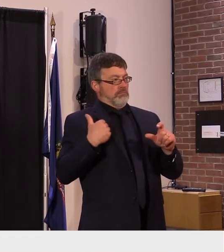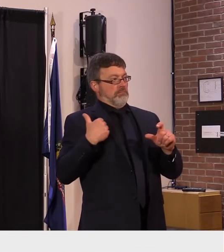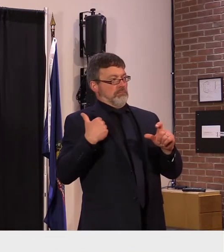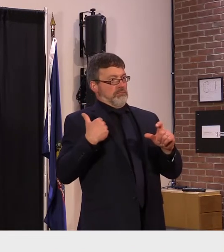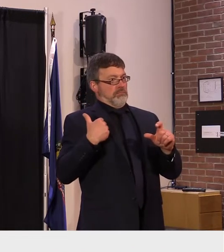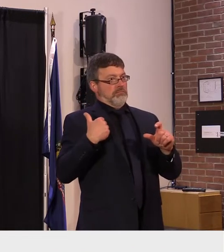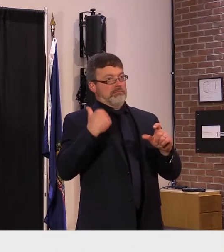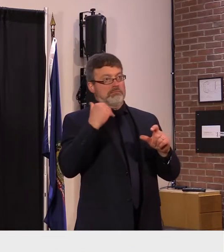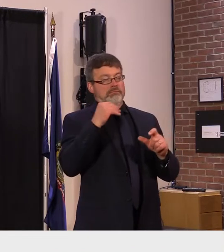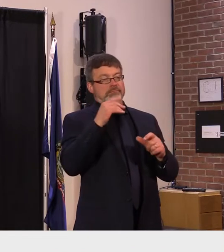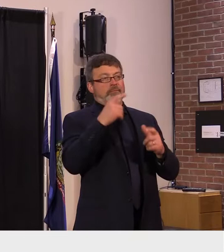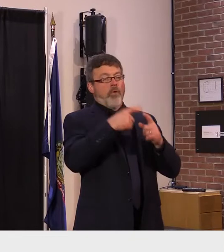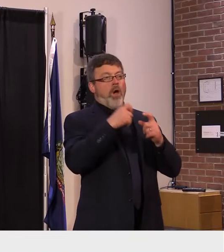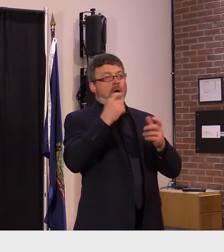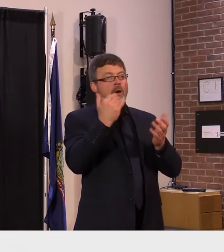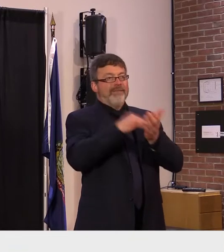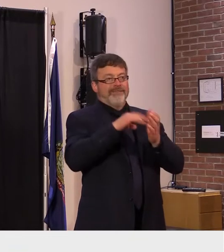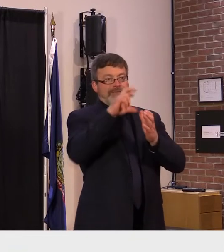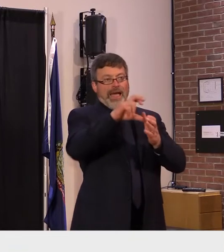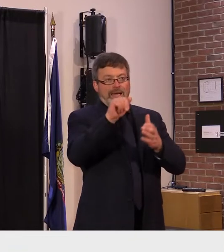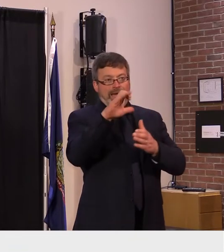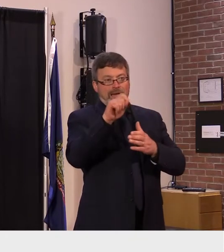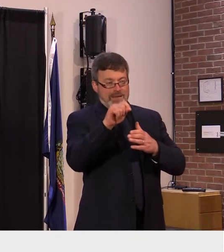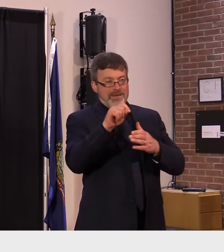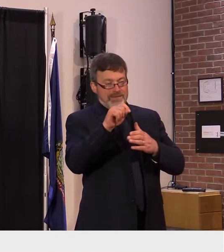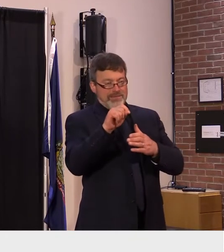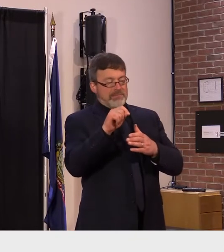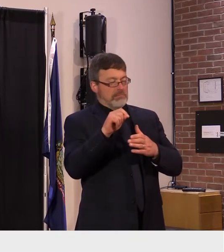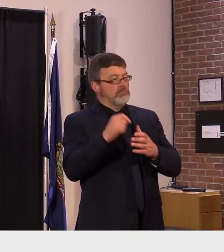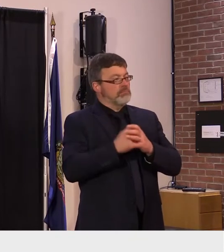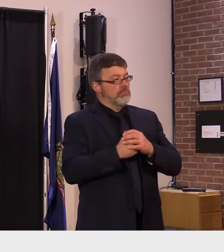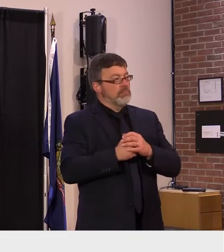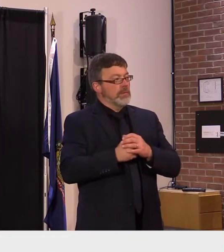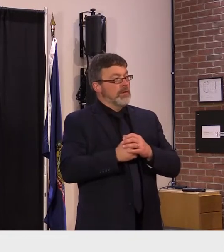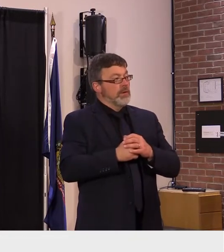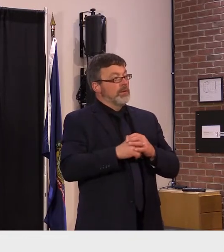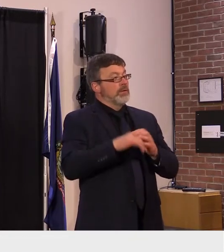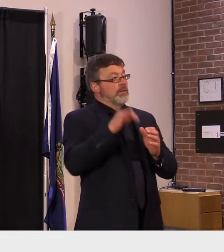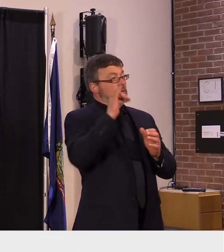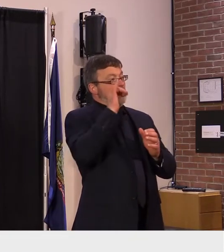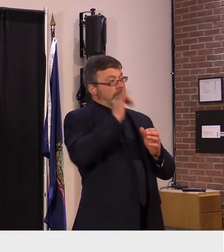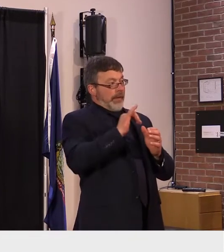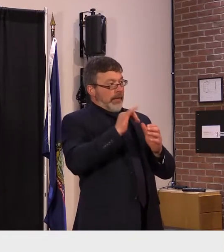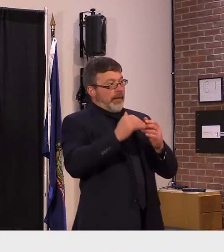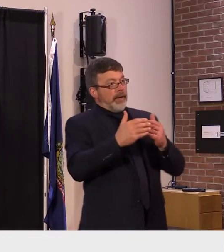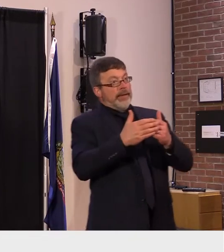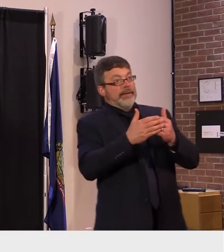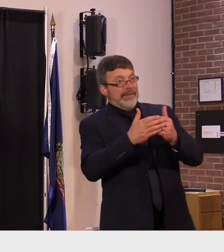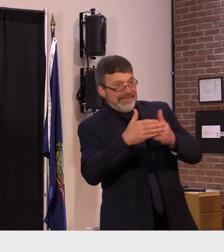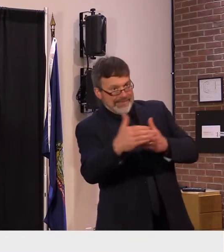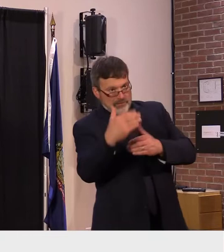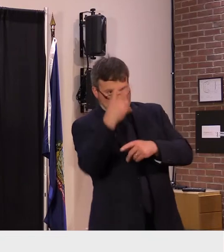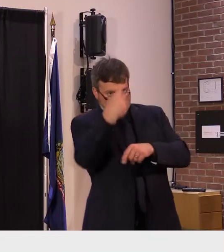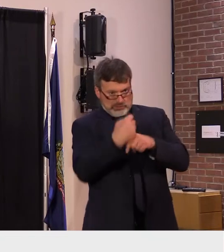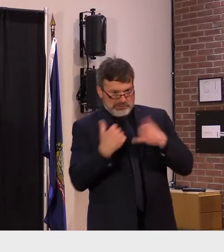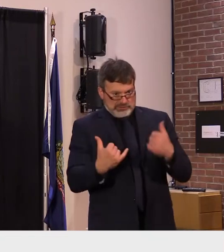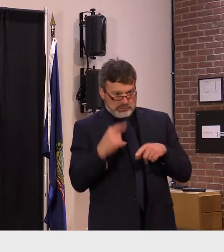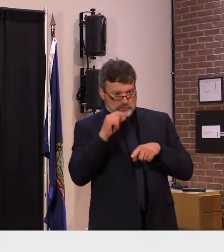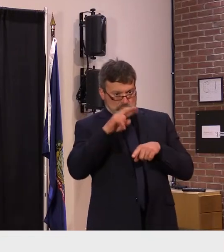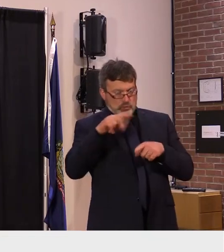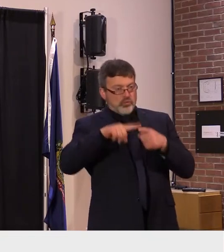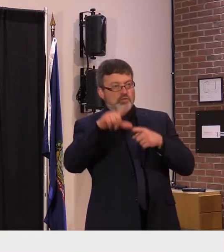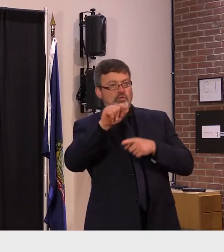um that's the funding that we are now utilizing essentially to engage in this this two-year period on recovery okay thank you yeah